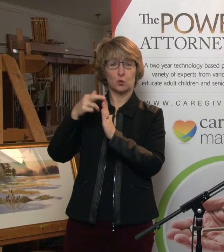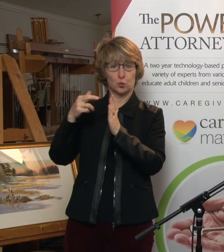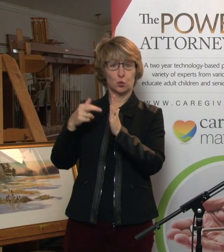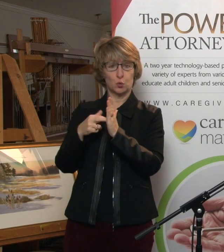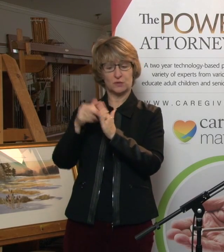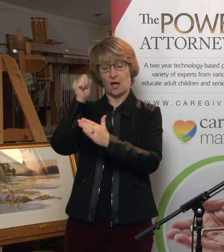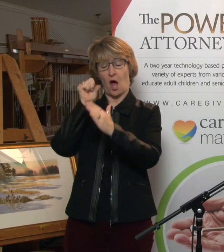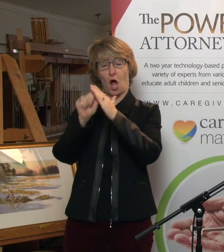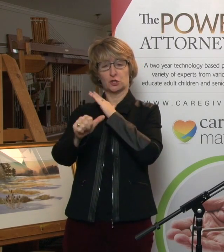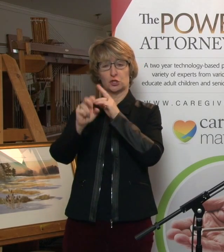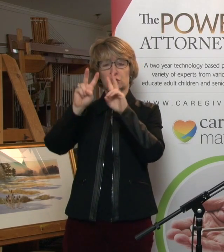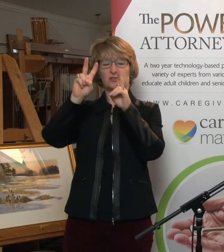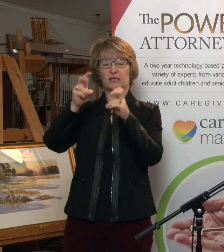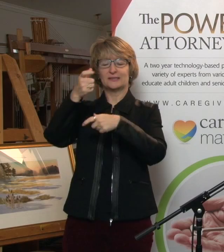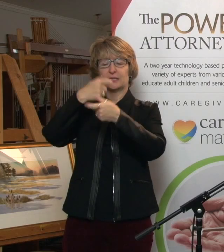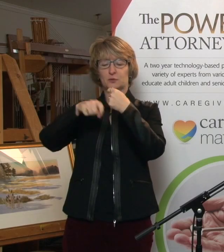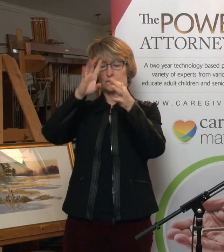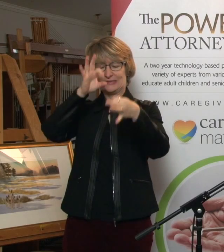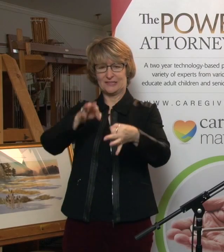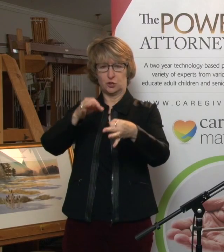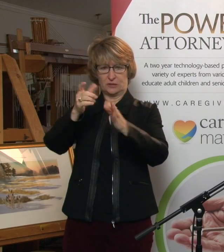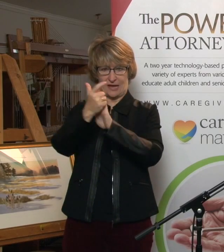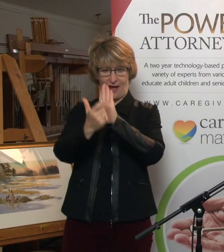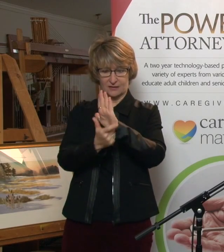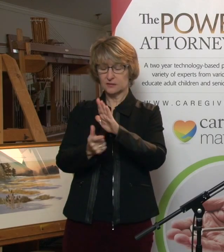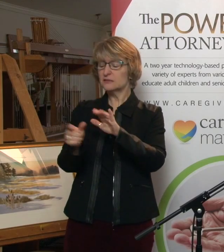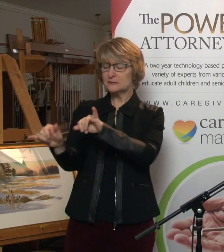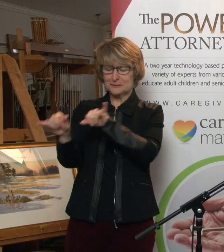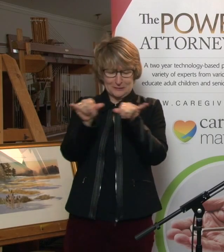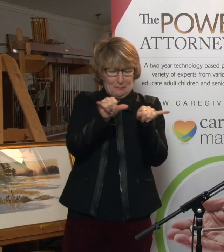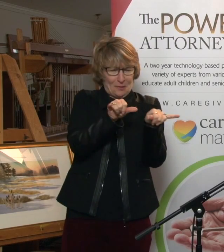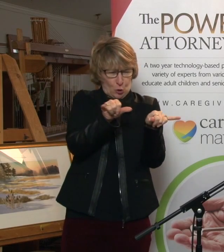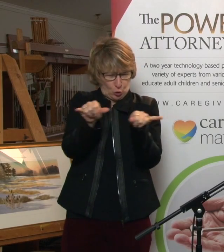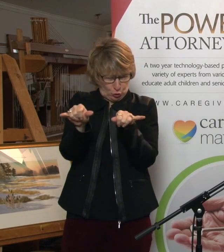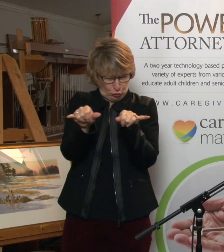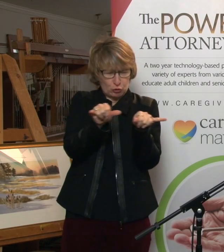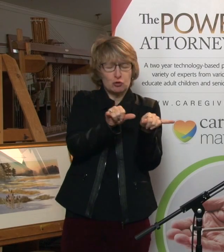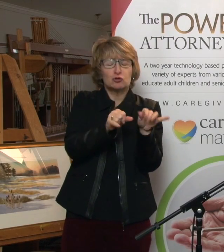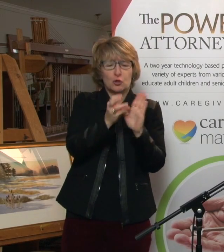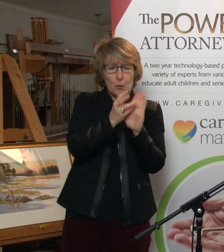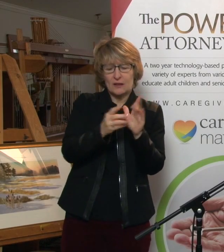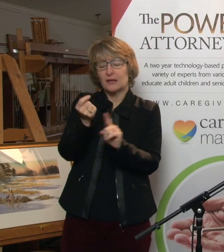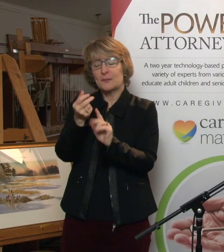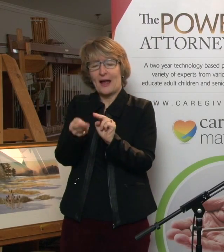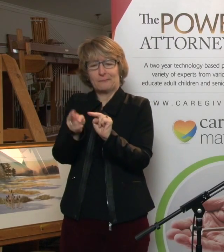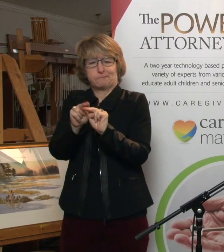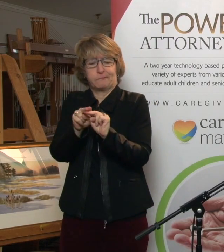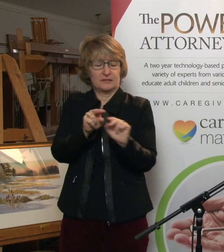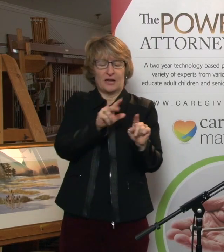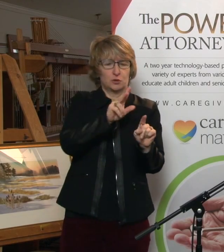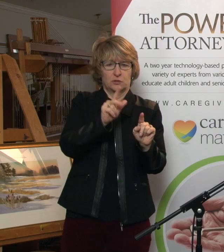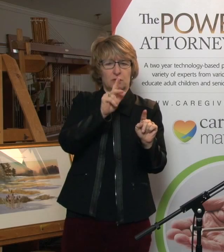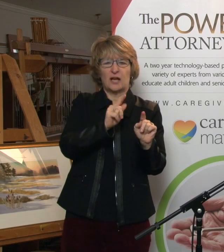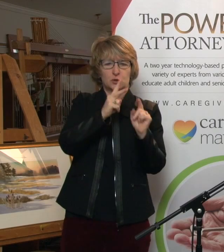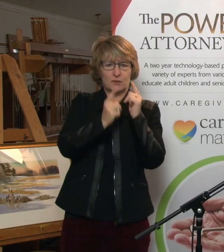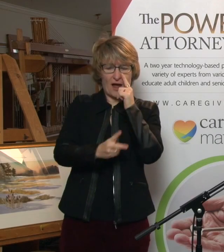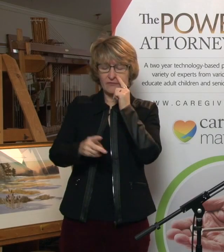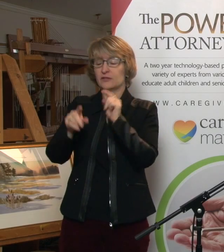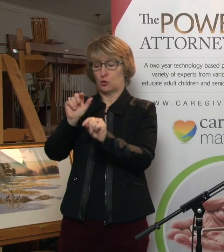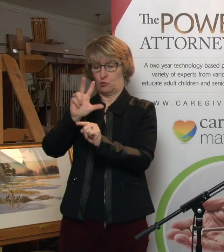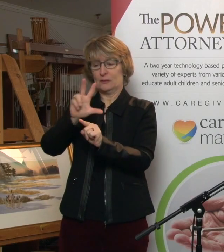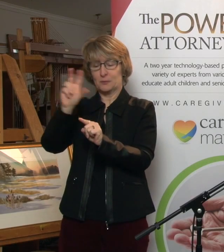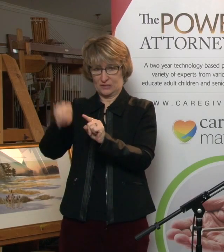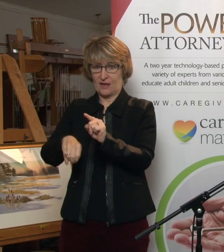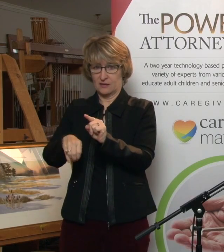Decisions Act, and they're almost identical to what I said about the will. They're actually a little bit higher. Instead of the 2.5%, it's 3%, but there's